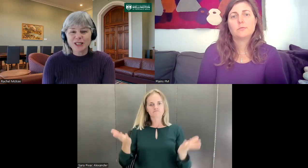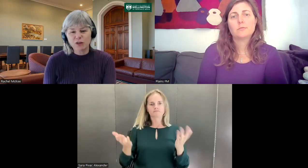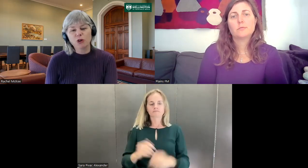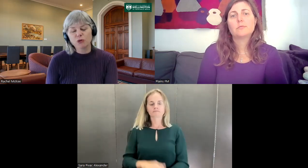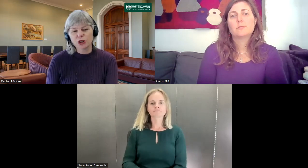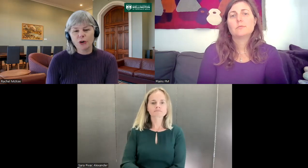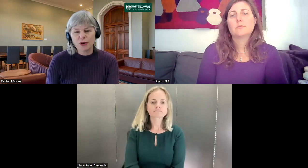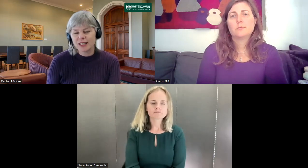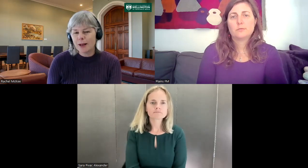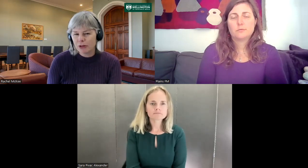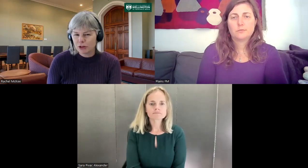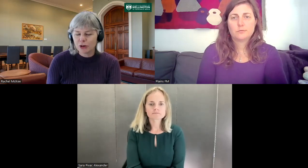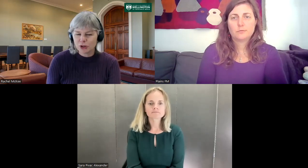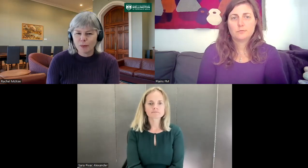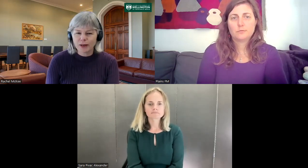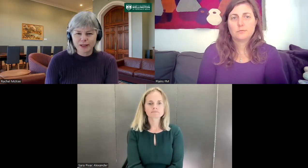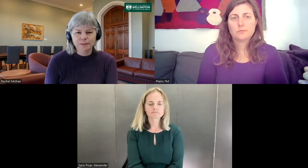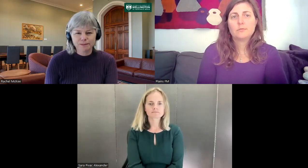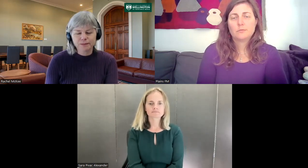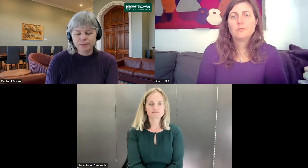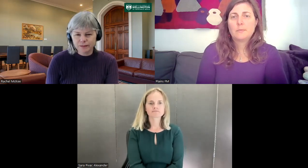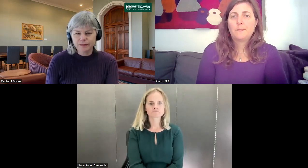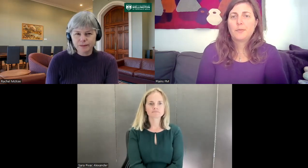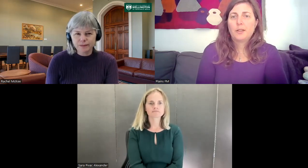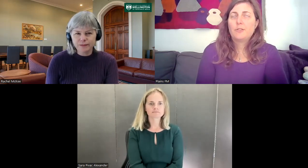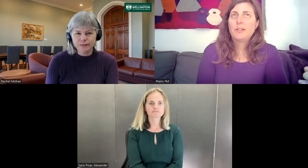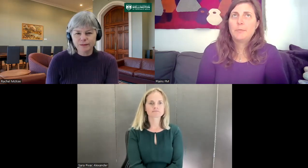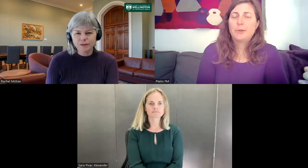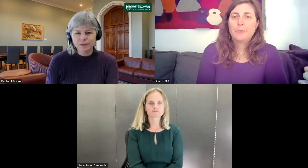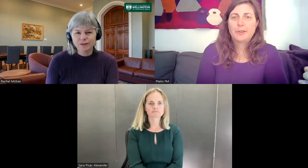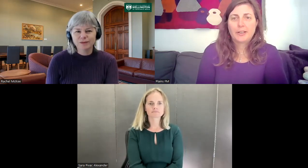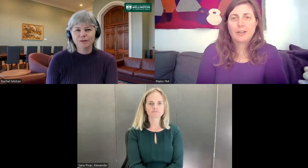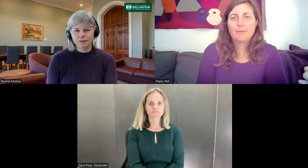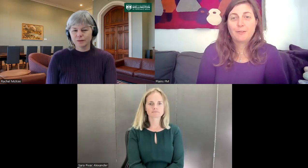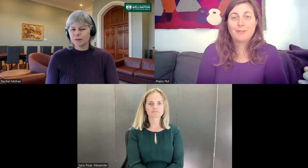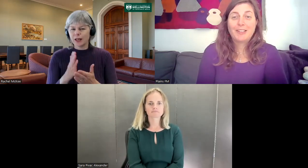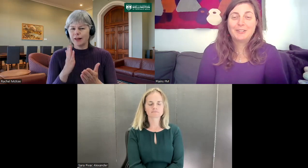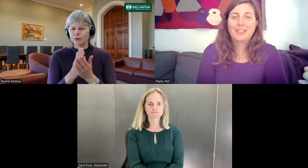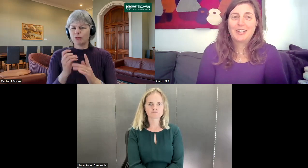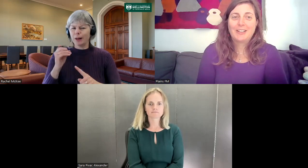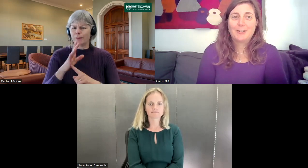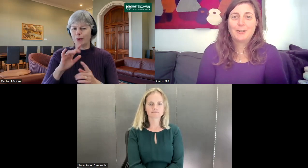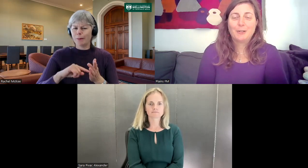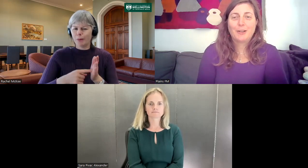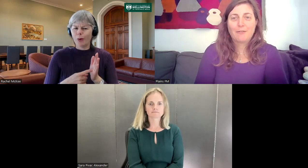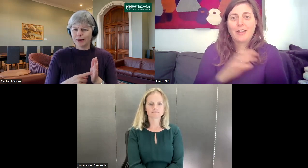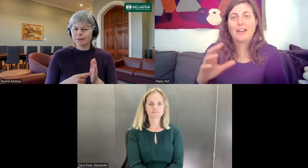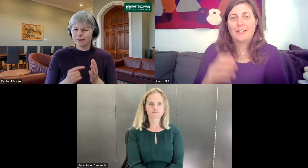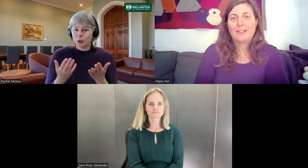difficult to go into depth into those topics. It's a really important point. And really cool to hear that you cover that as